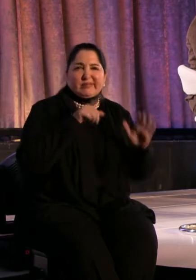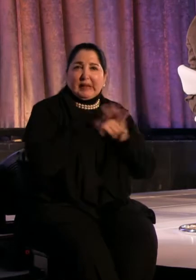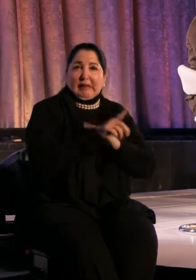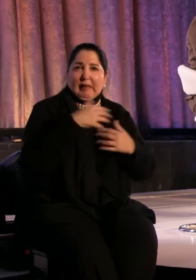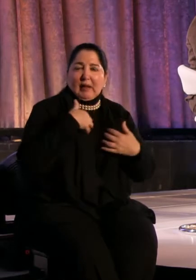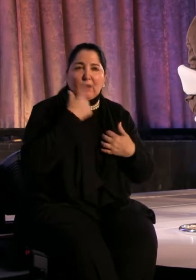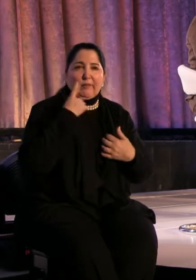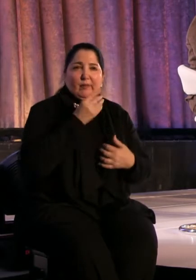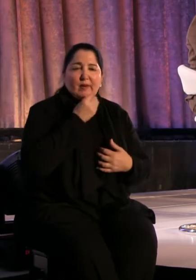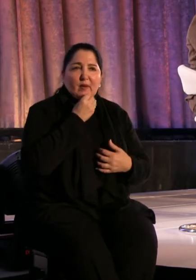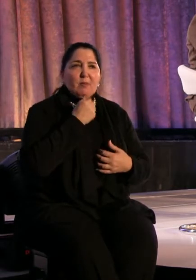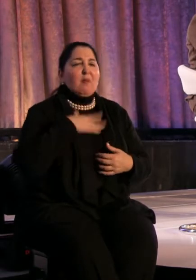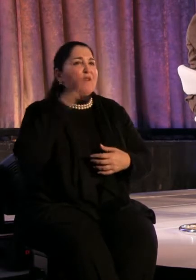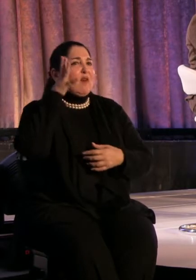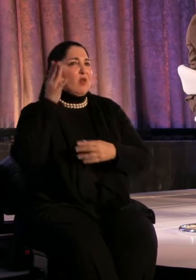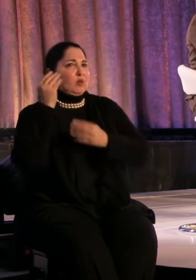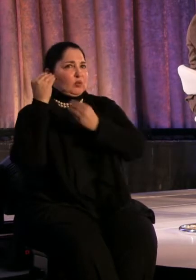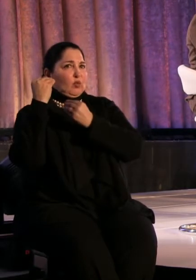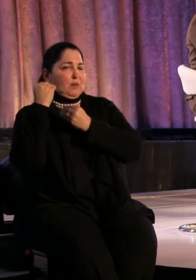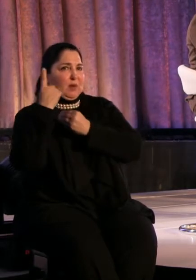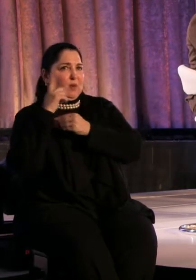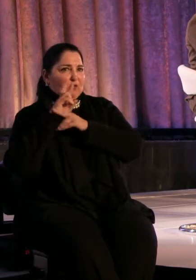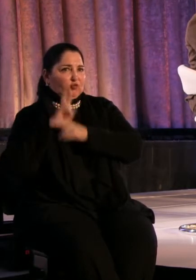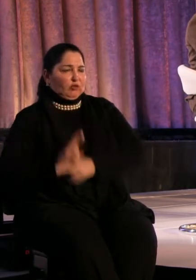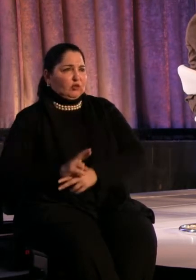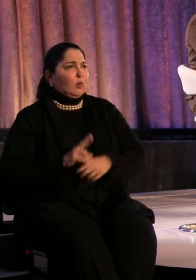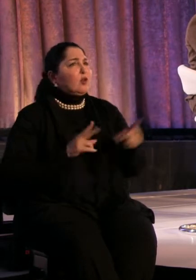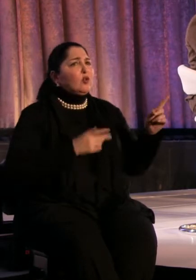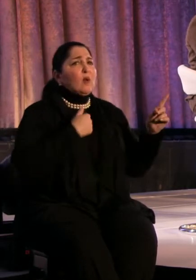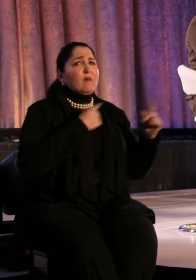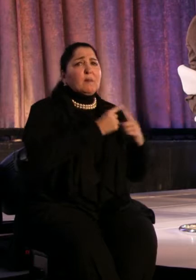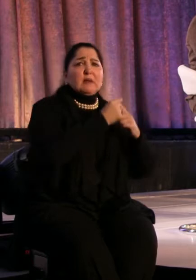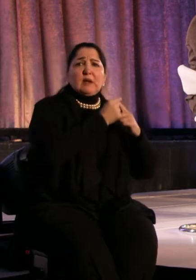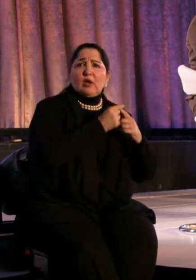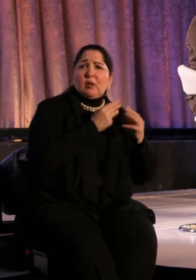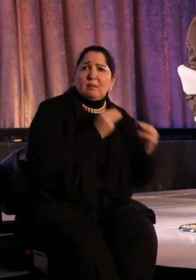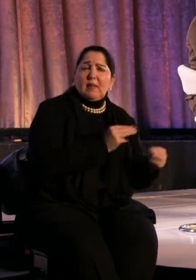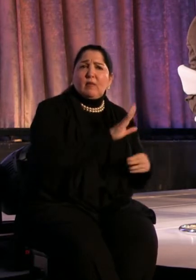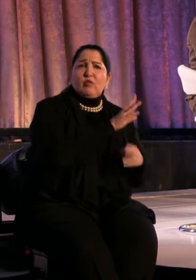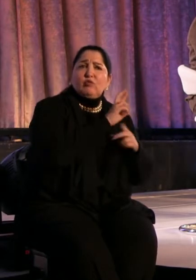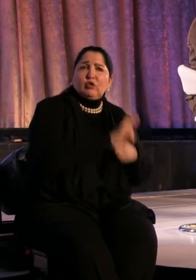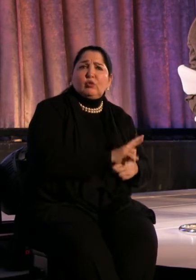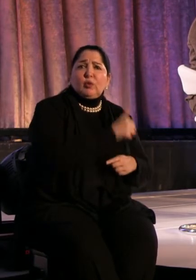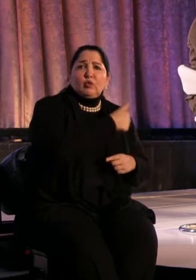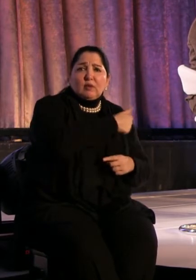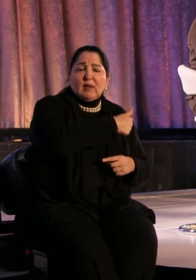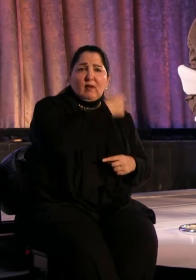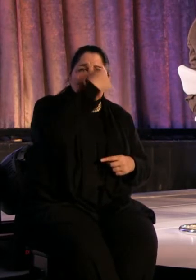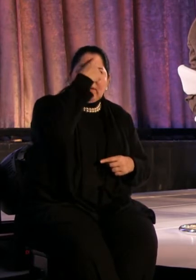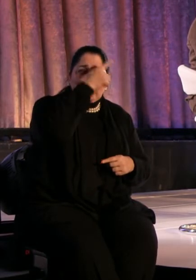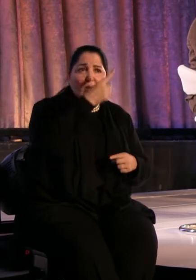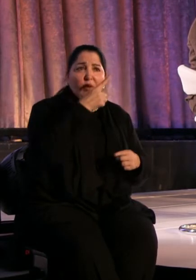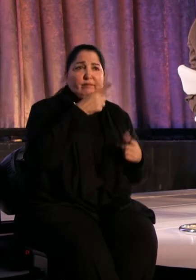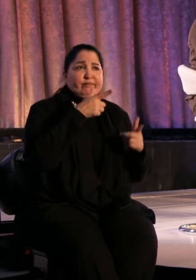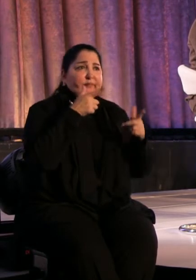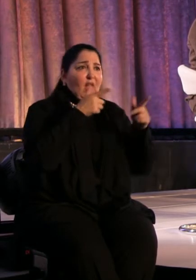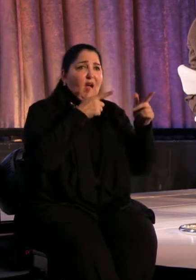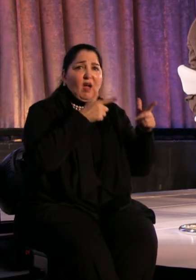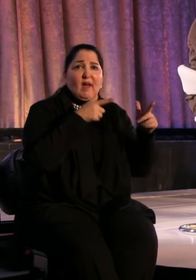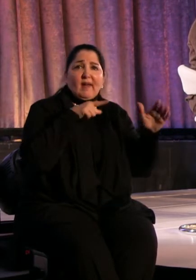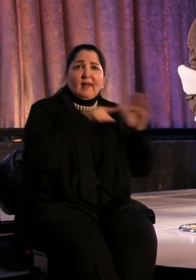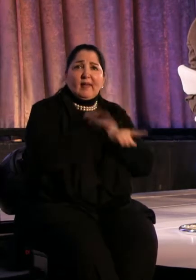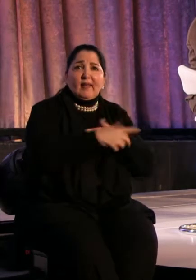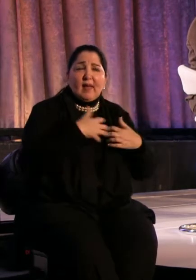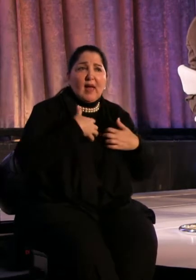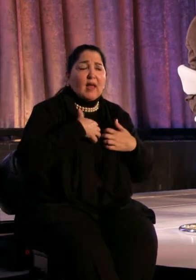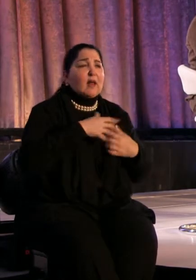ritual for hunting. Do you have a particular method or ritual for hunting? What weapons do you use